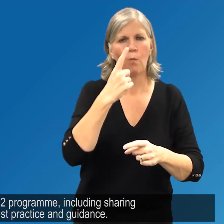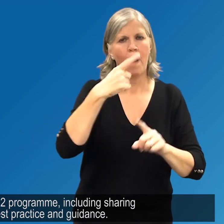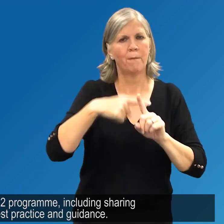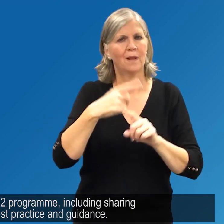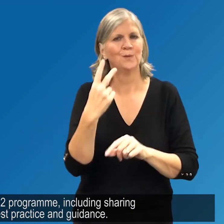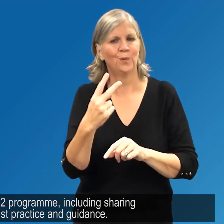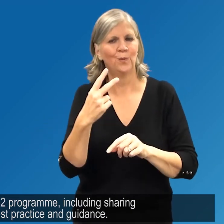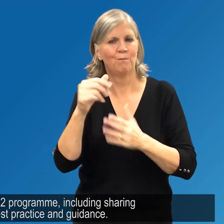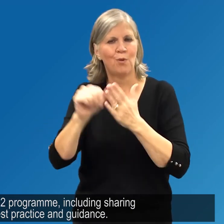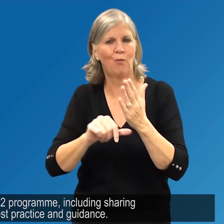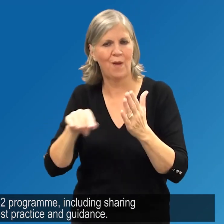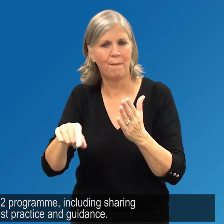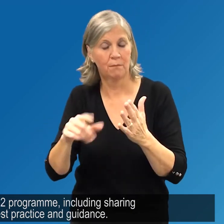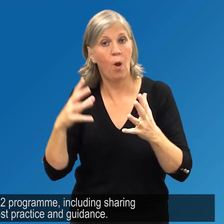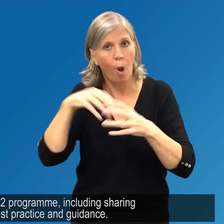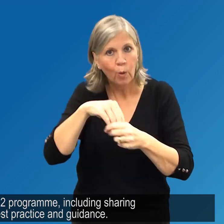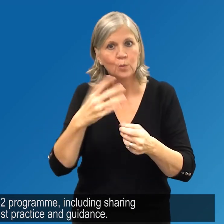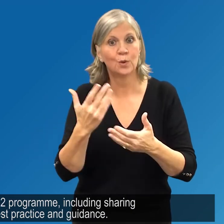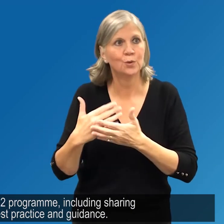Action sharing best practice and guidance.